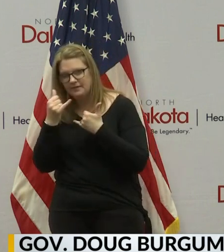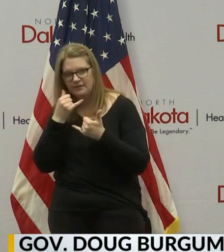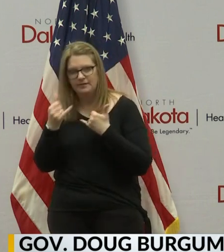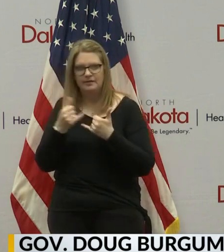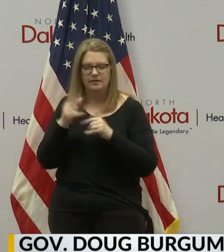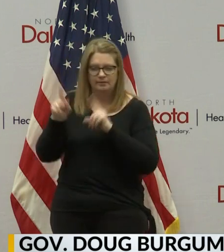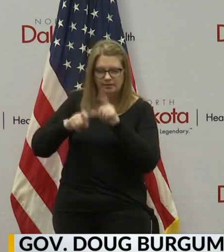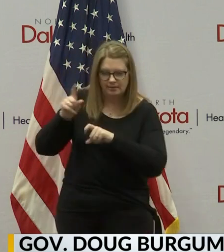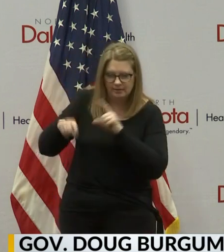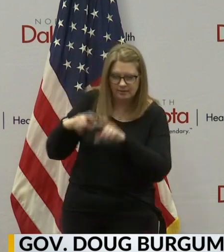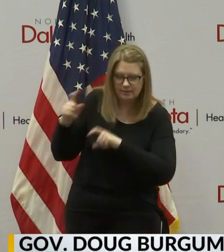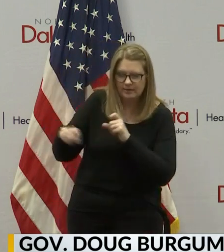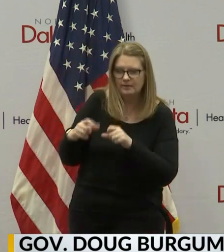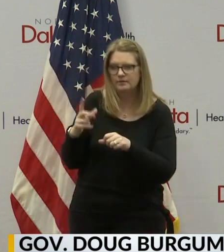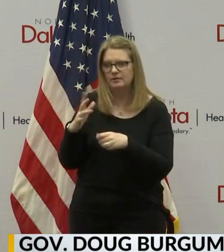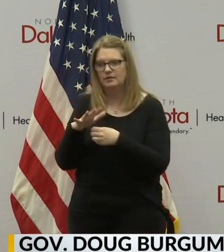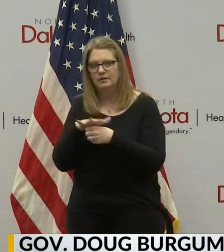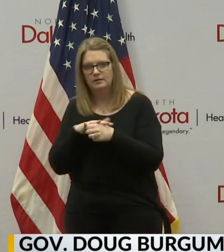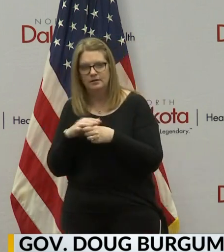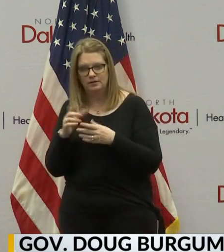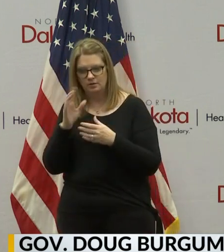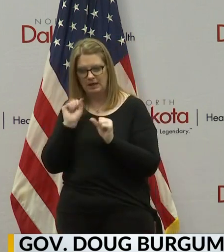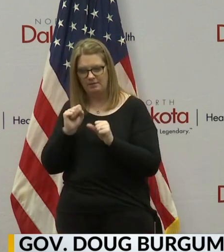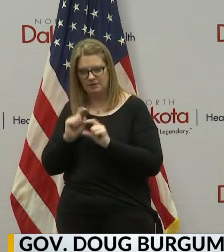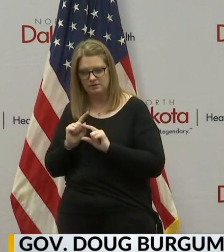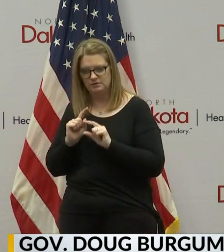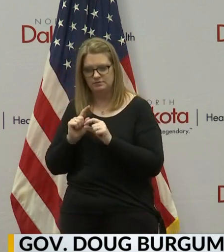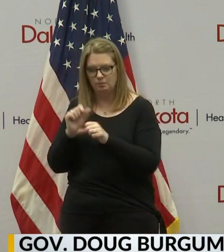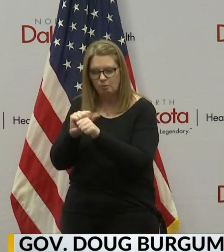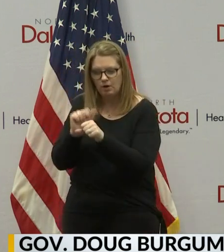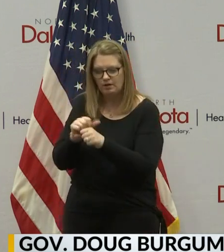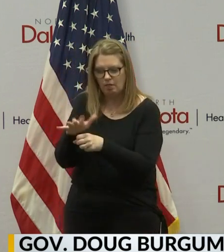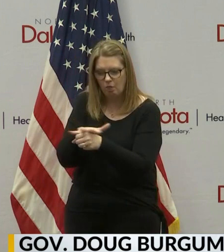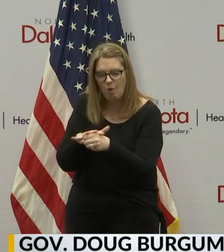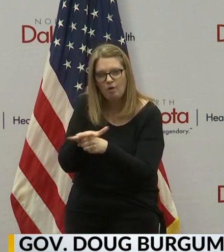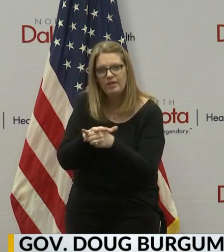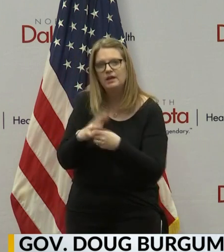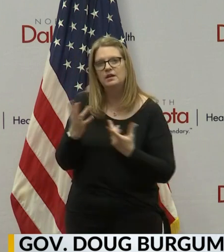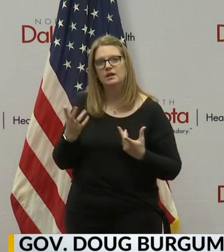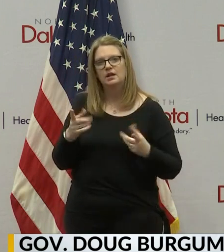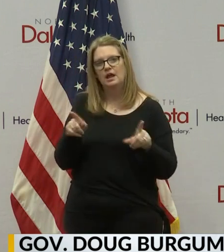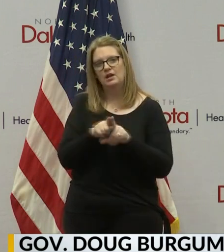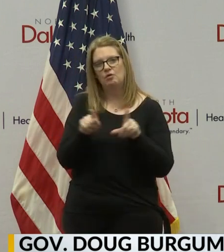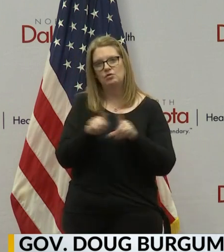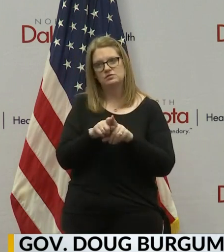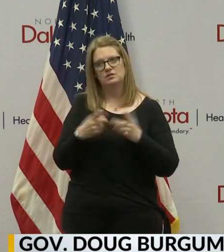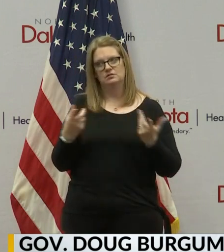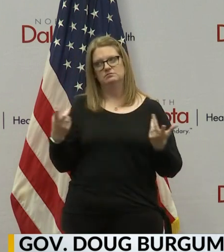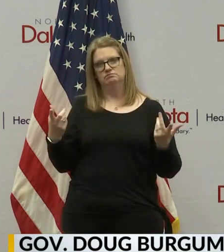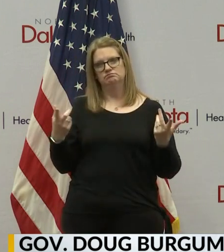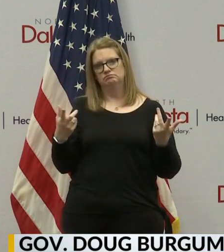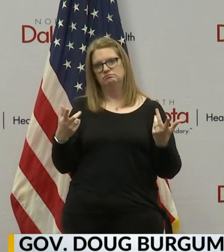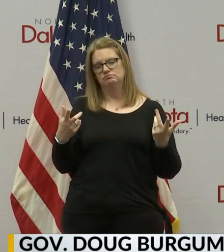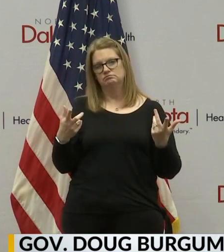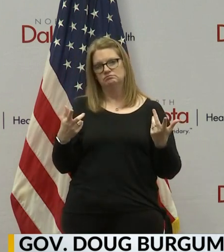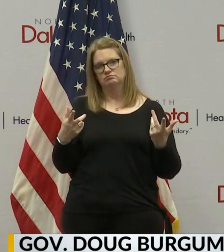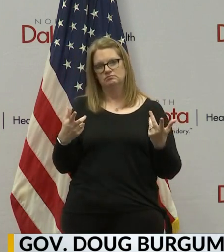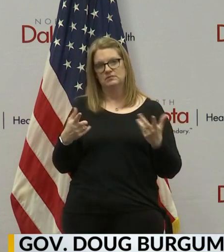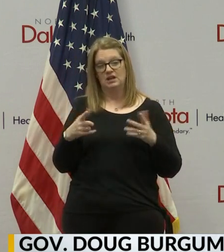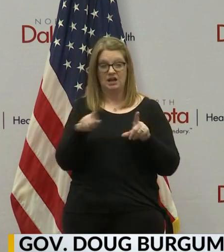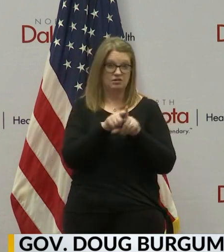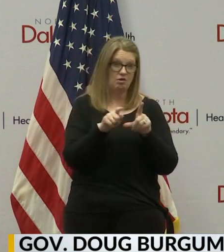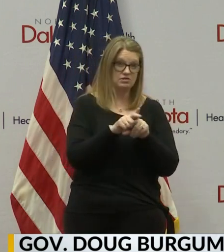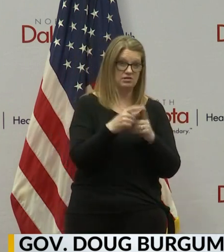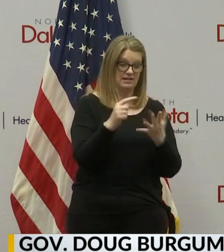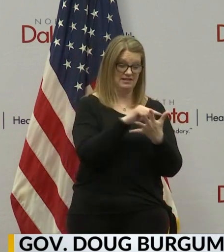to, you know, deploy locally. You'd want to be able to have them deploy within, I would envision that you'd have that capability within the sovereign five